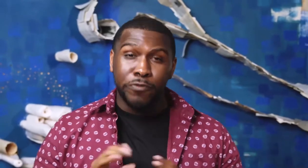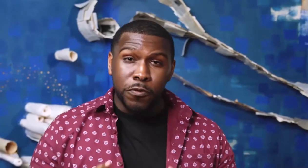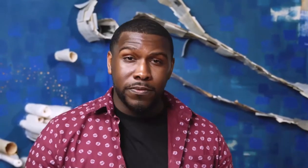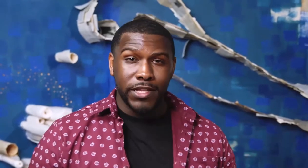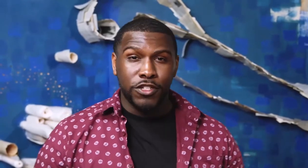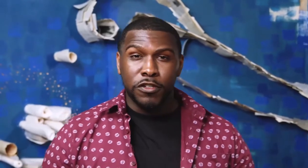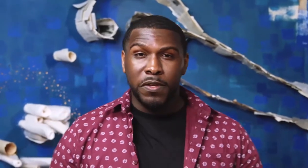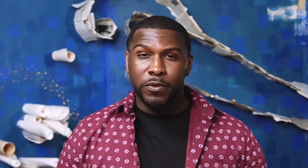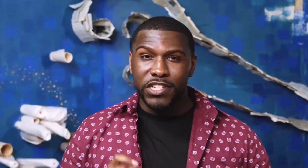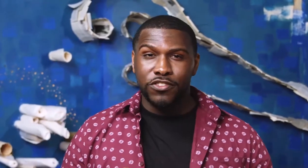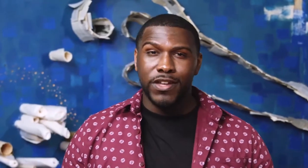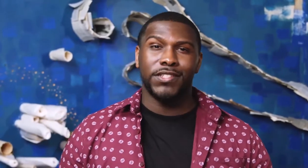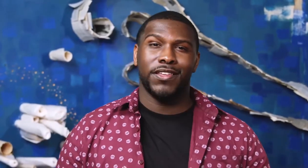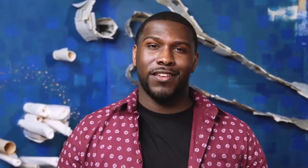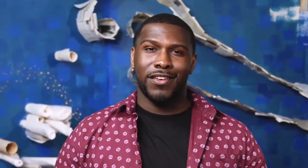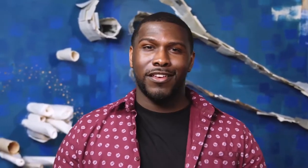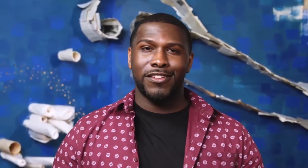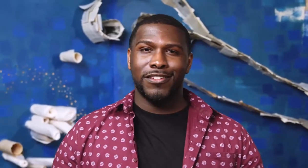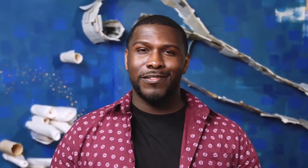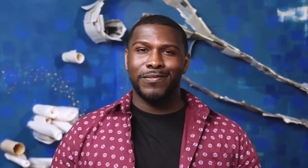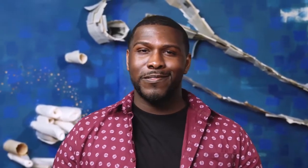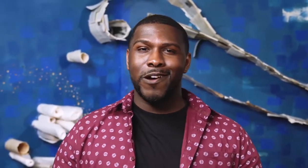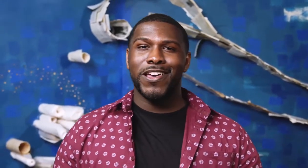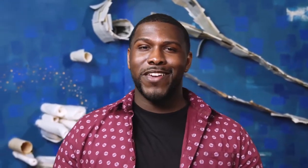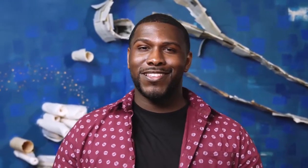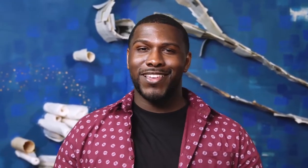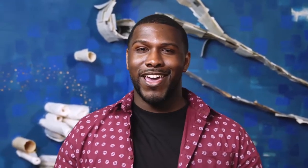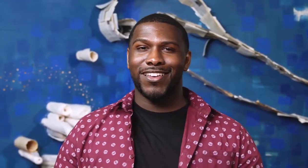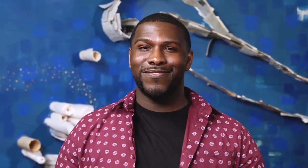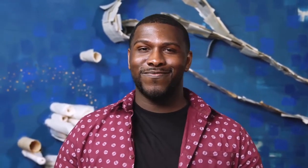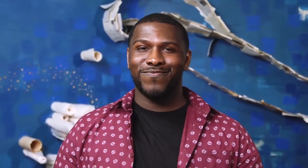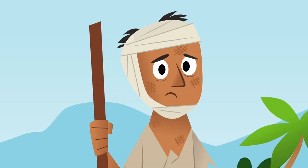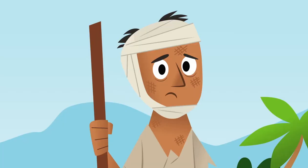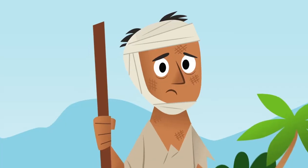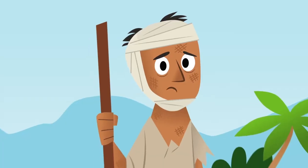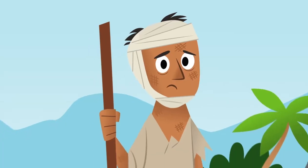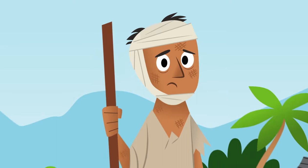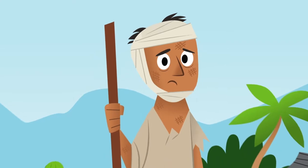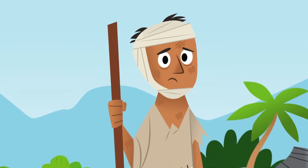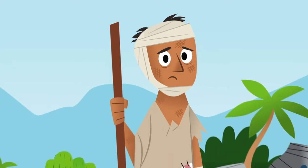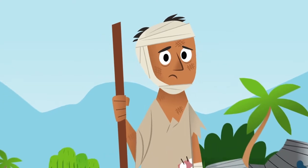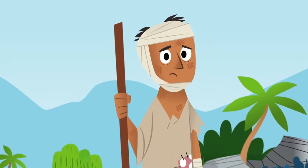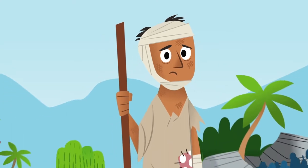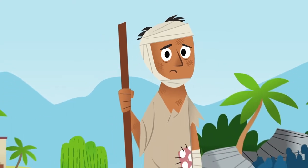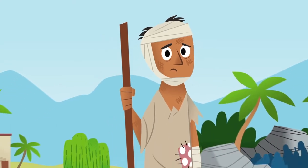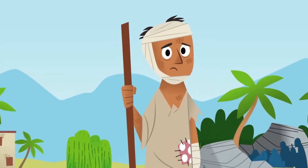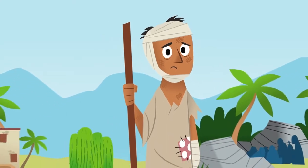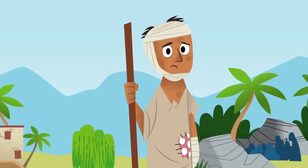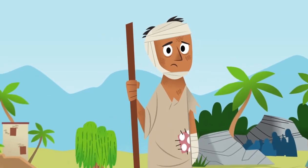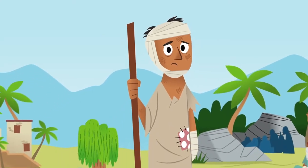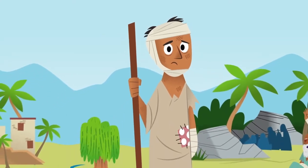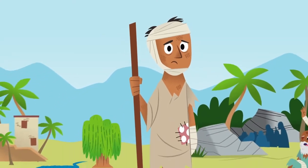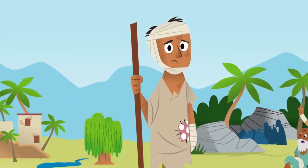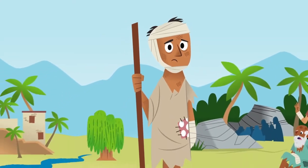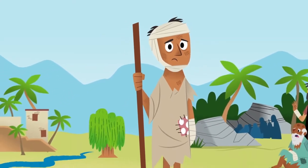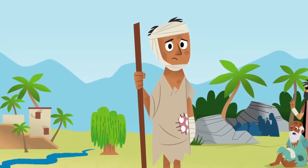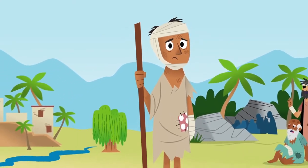group that Jewish people distrusted call that man Zack hi there I'm sorry not allowed to shake your hand